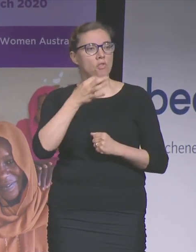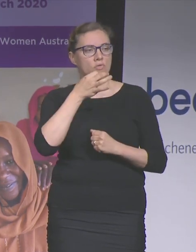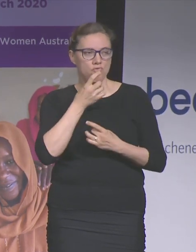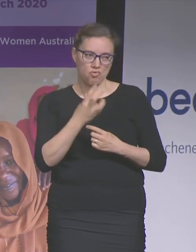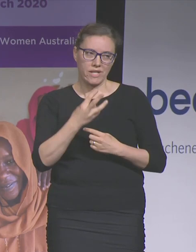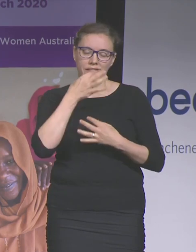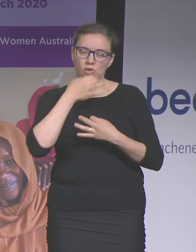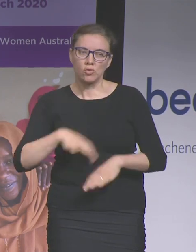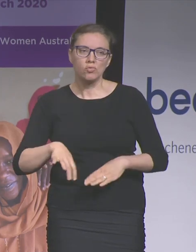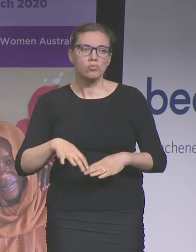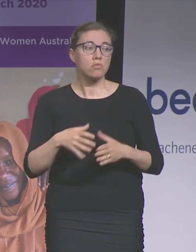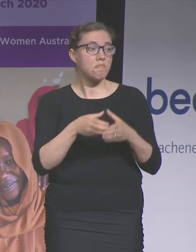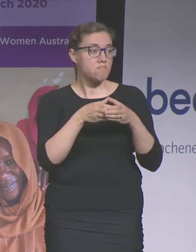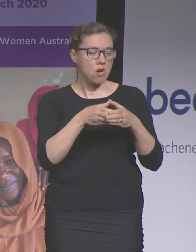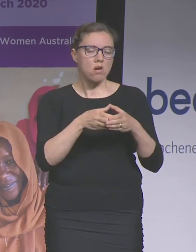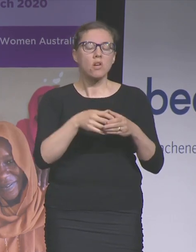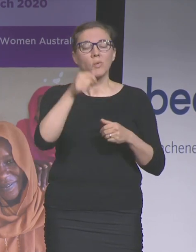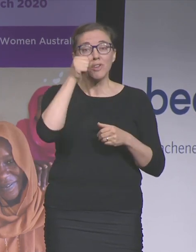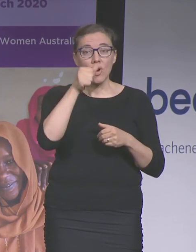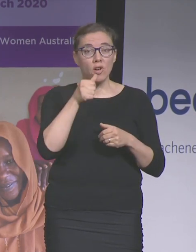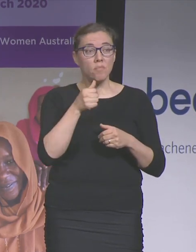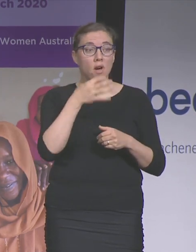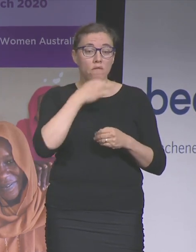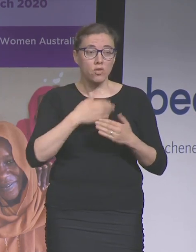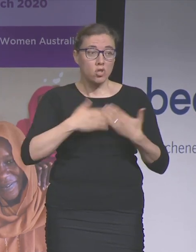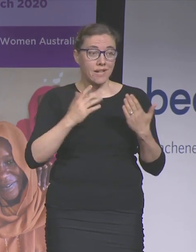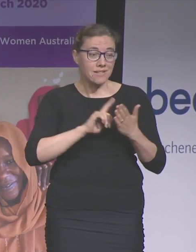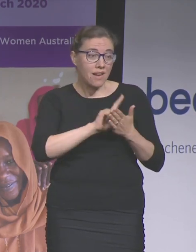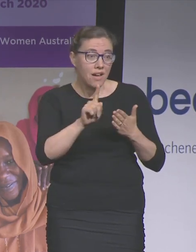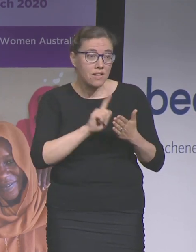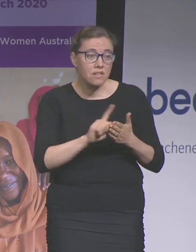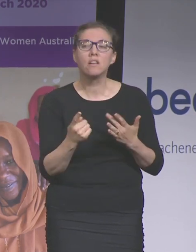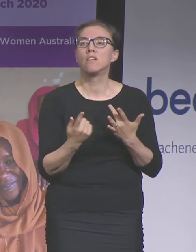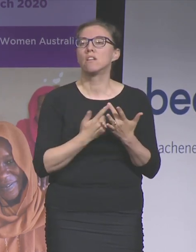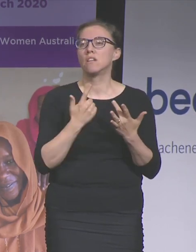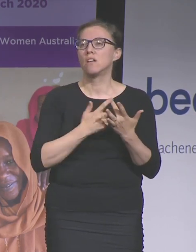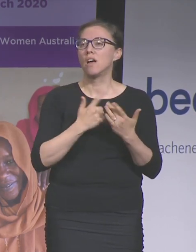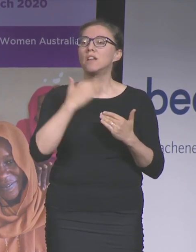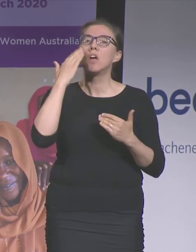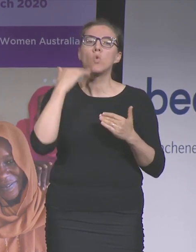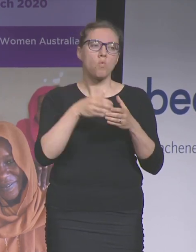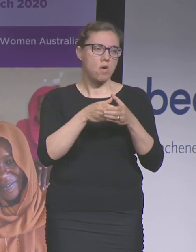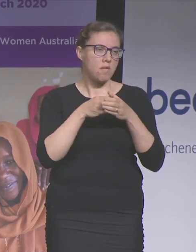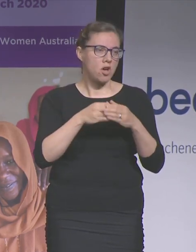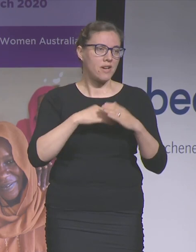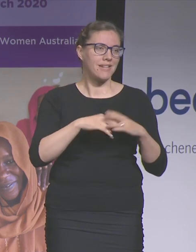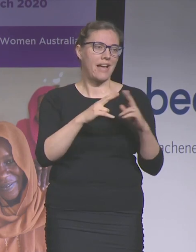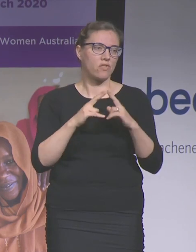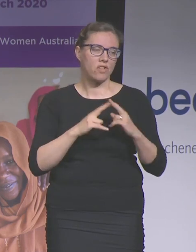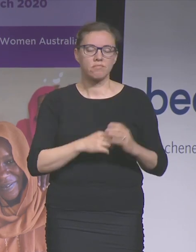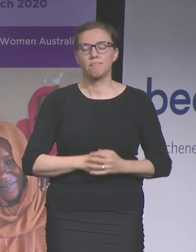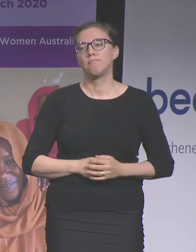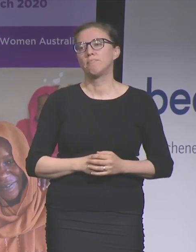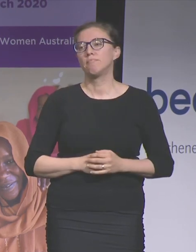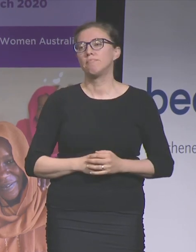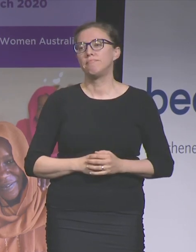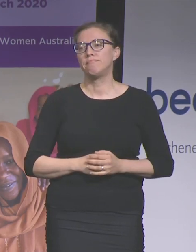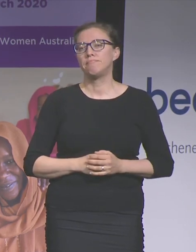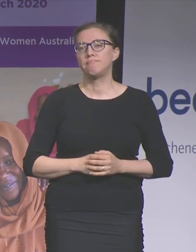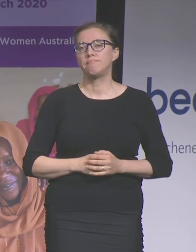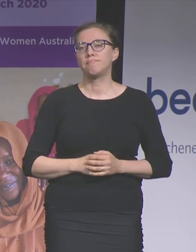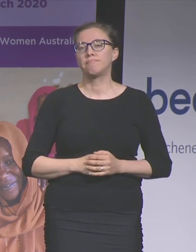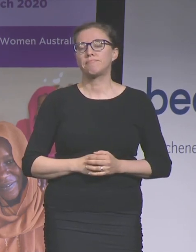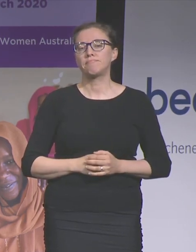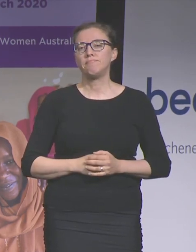days of that murder another woman was murdered in her home in Townsville in another case of family violence and we owe